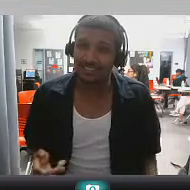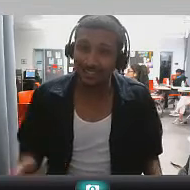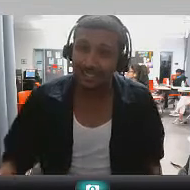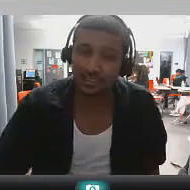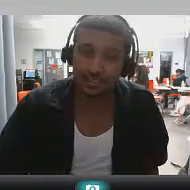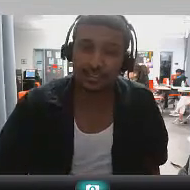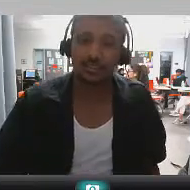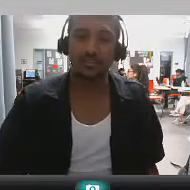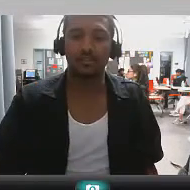Madness